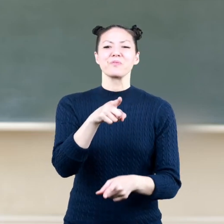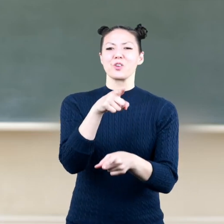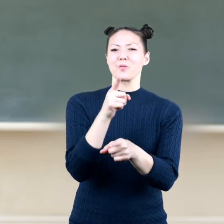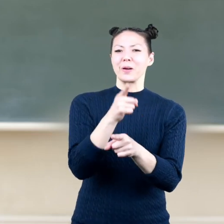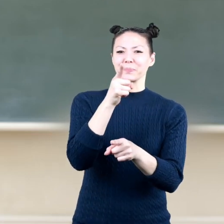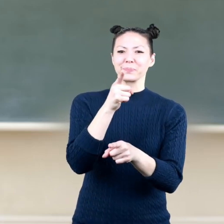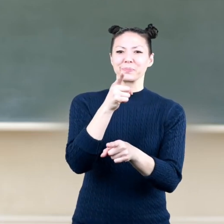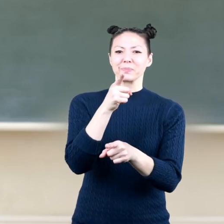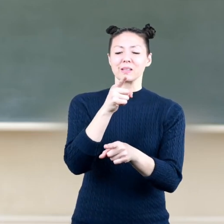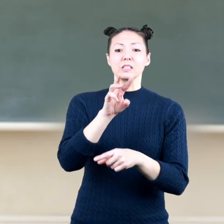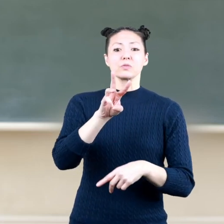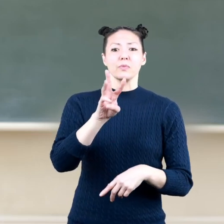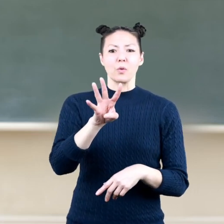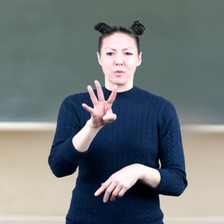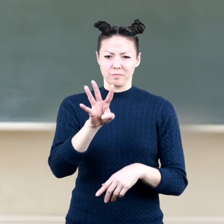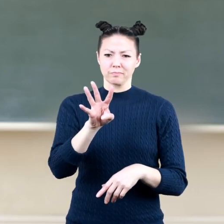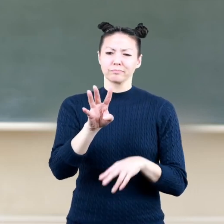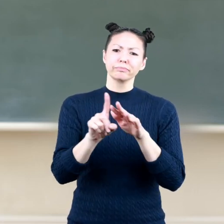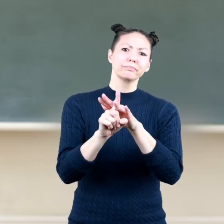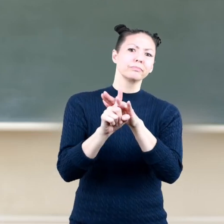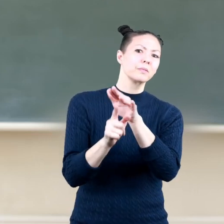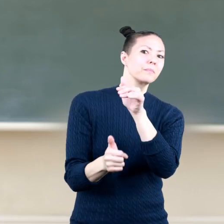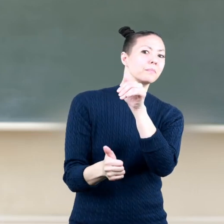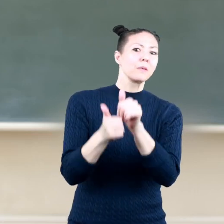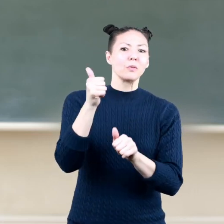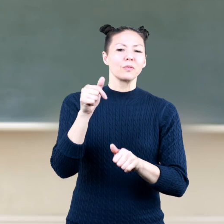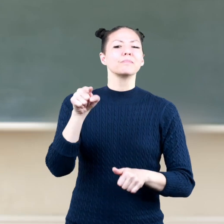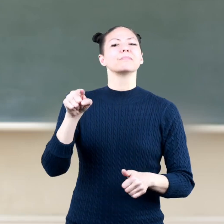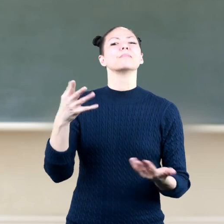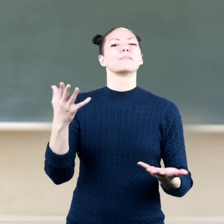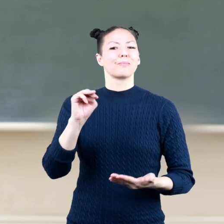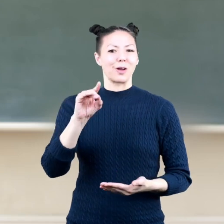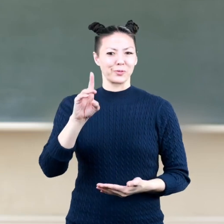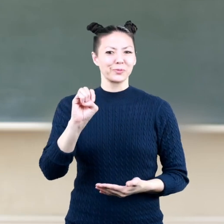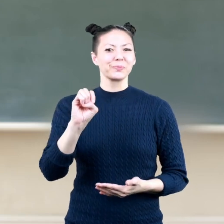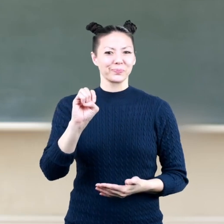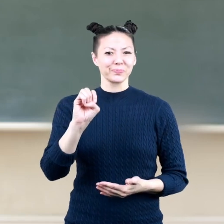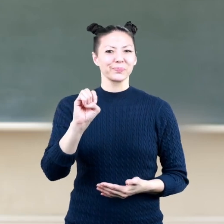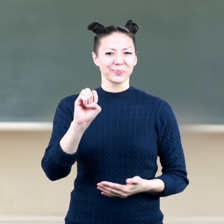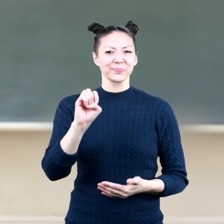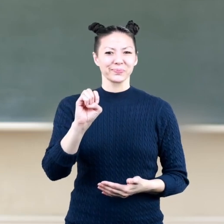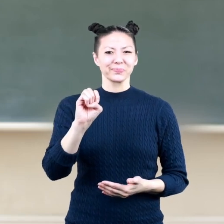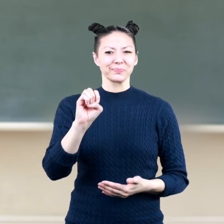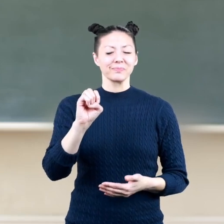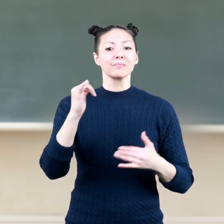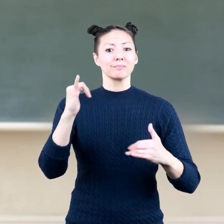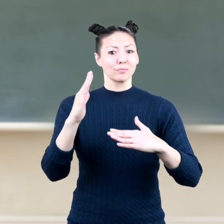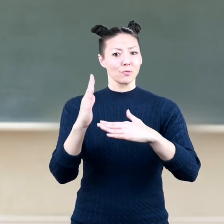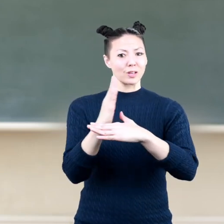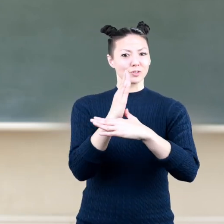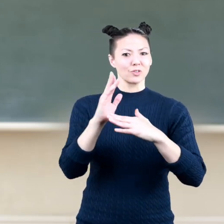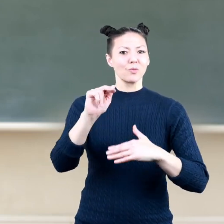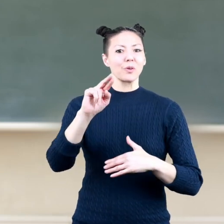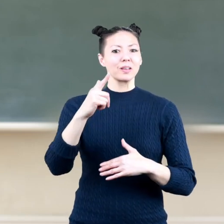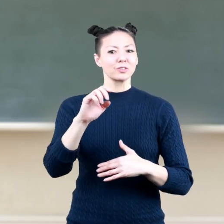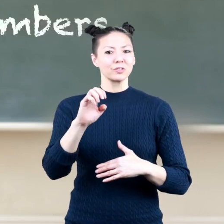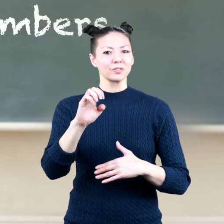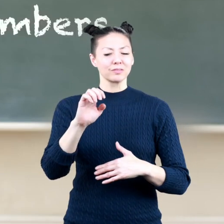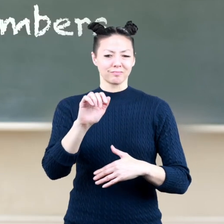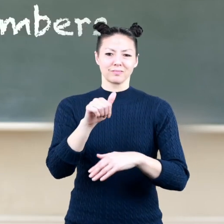right 64 appears the most so it is the mode range the range for a set